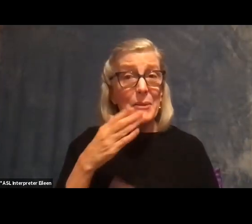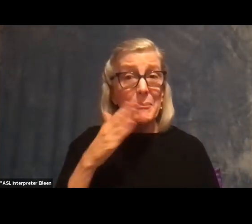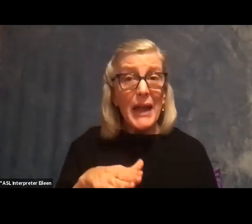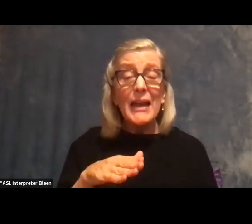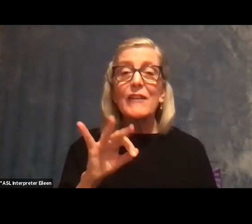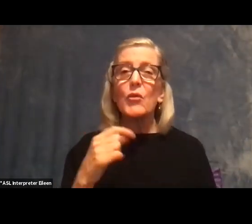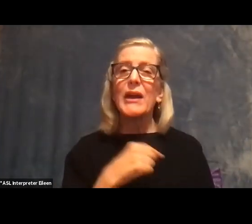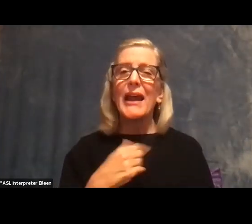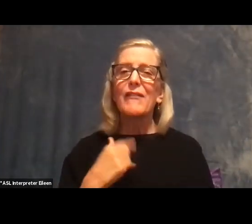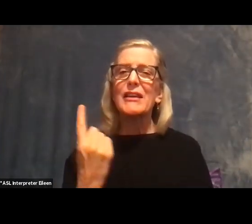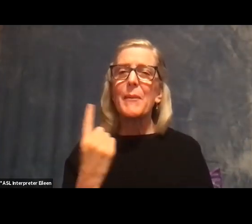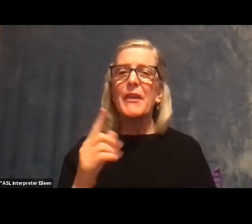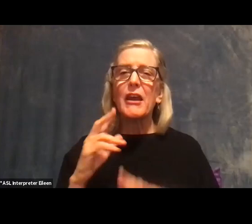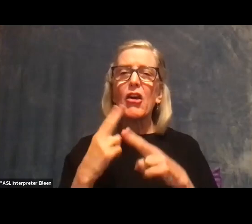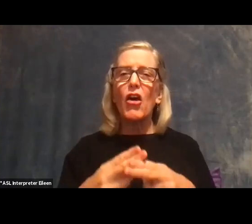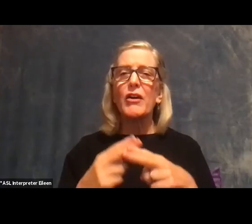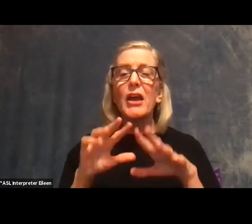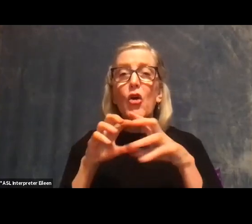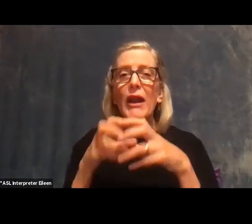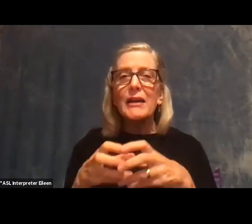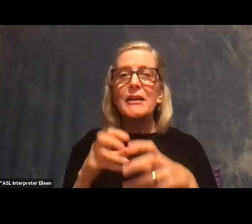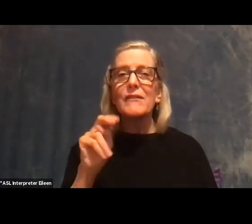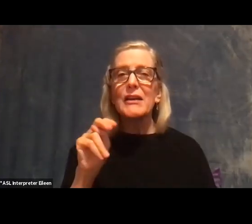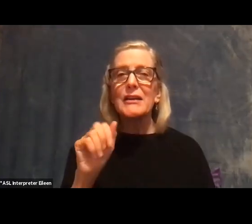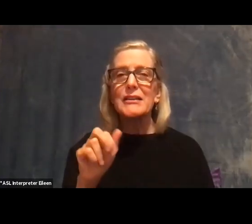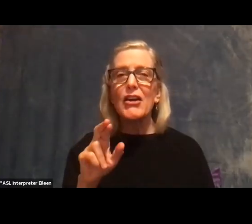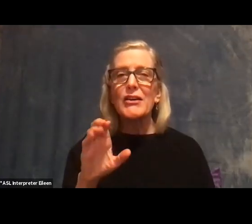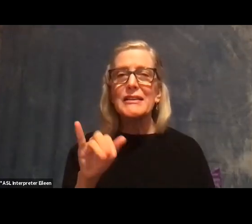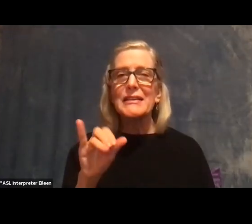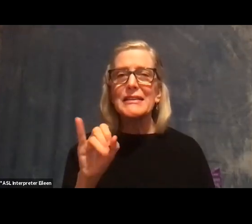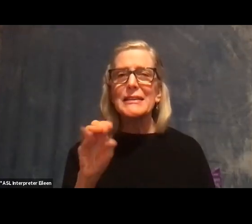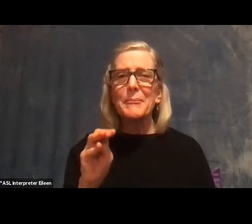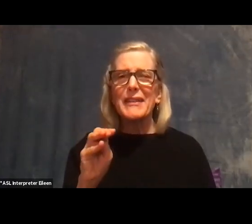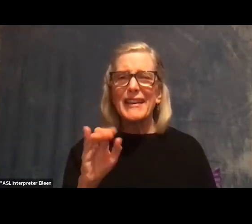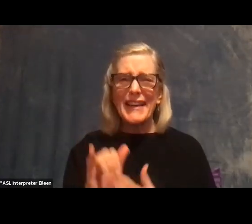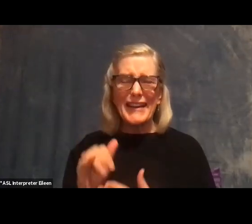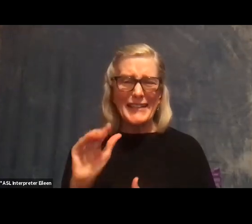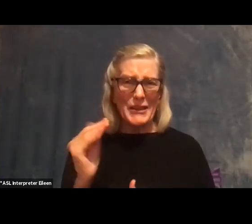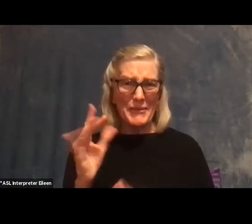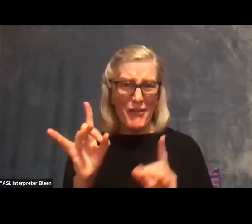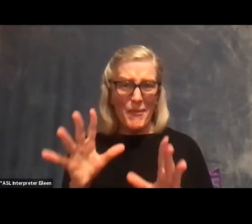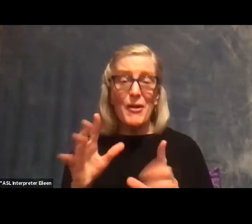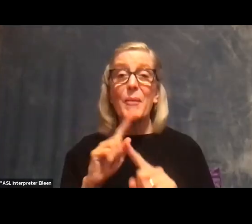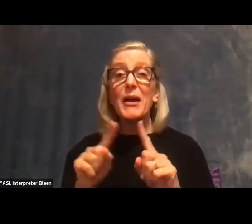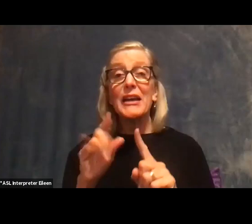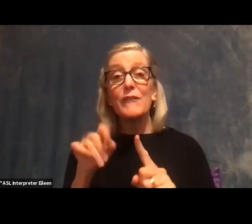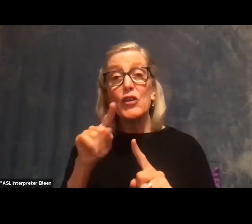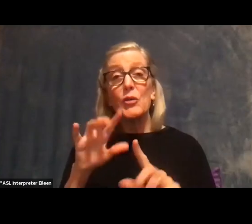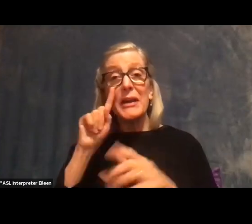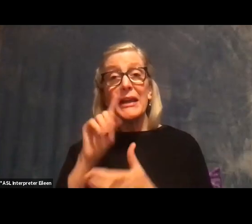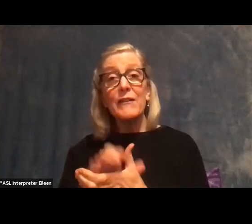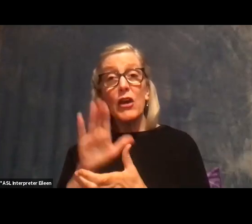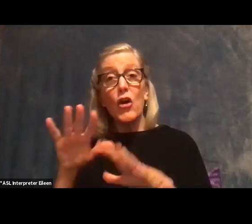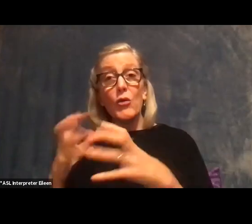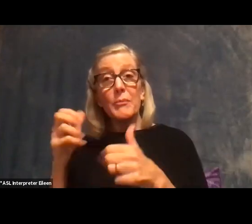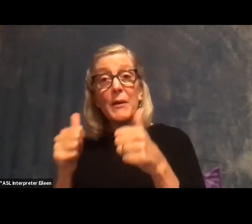narcissism. That sounds really bad, right? But it's when you believe that your group is superior, and the other group is